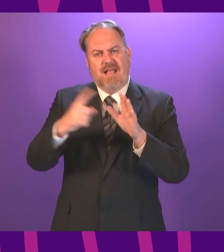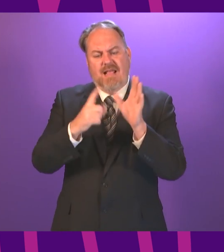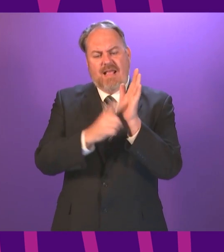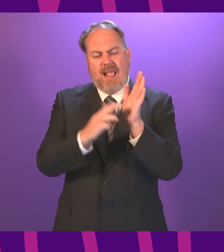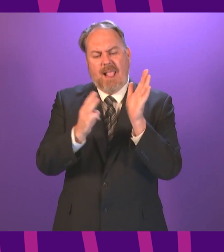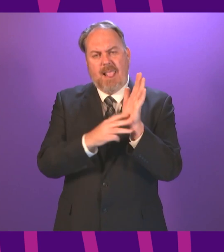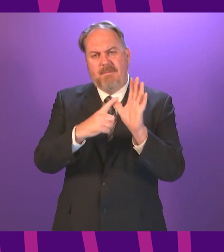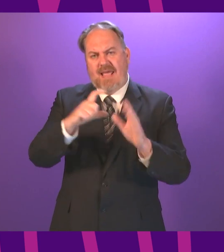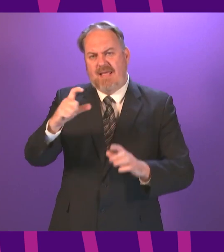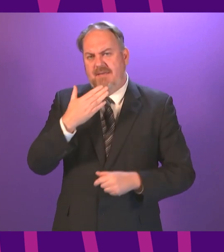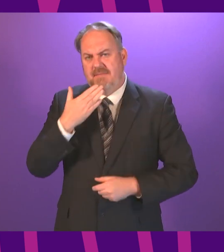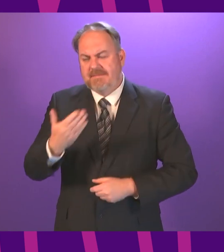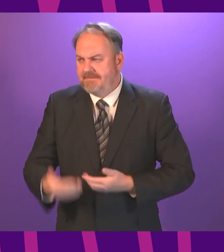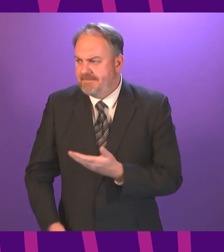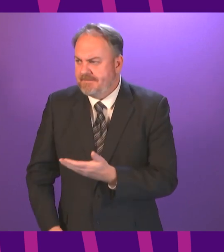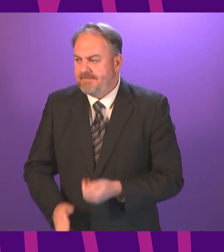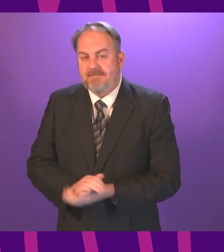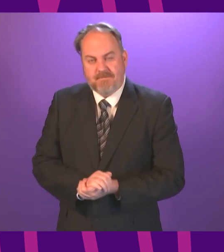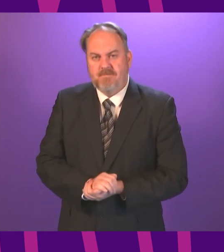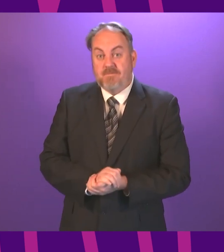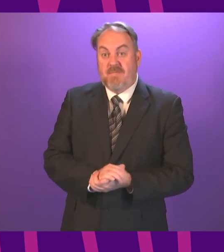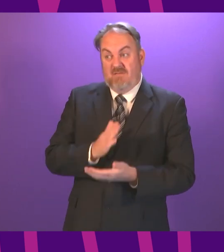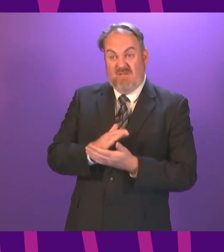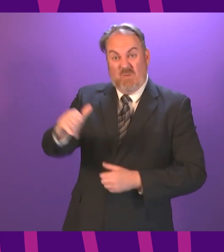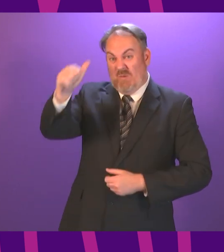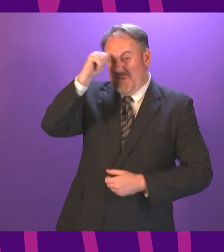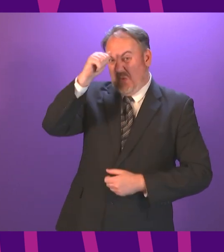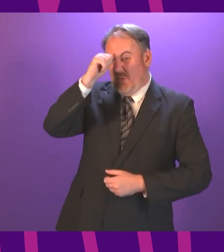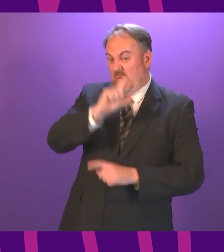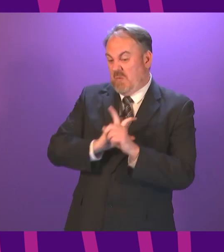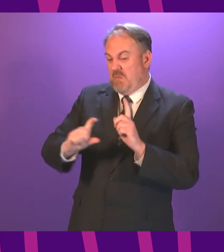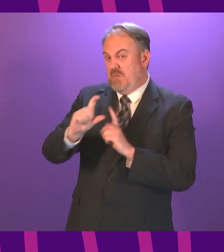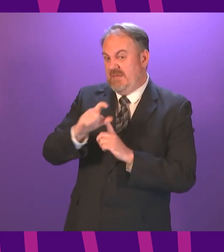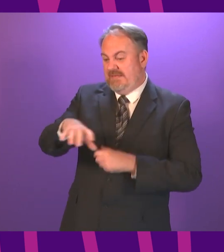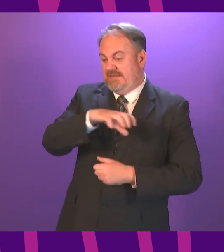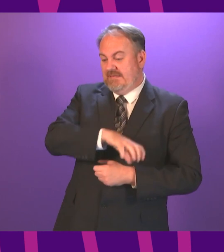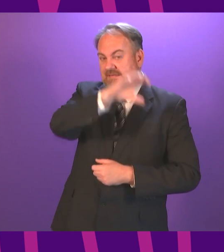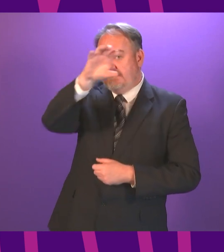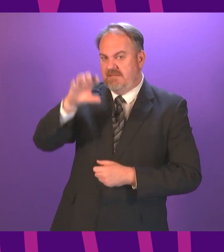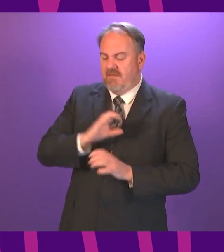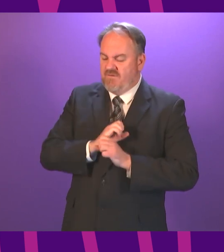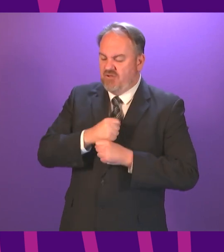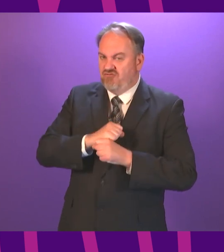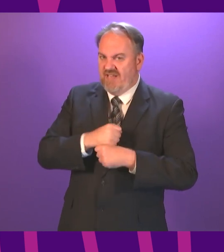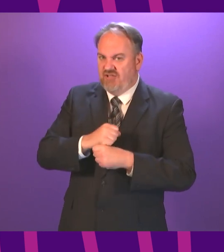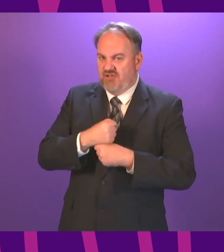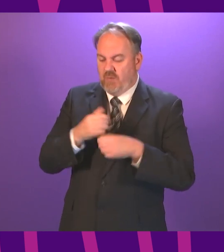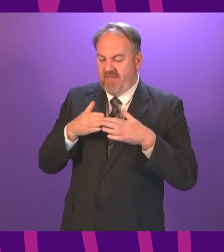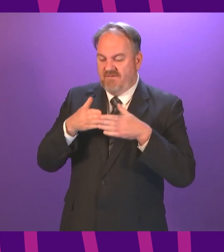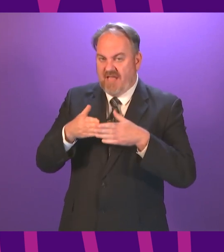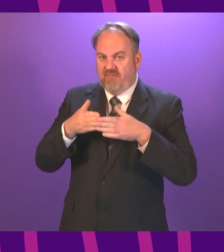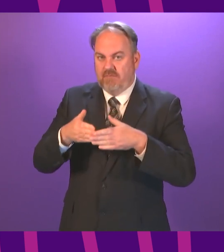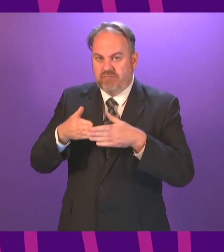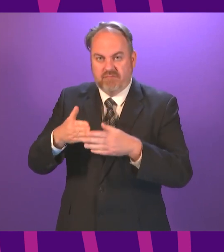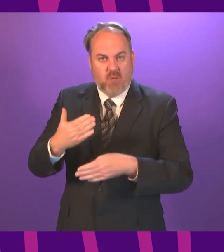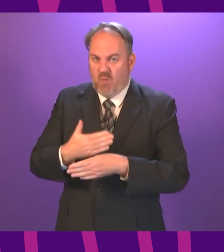Mr Graham Day. Mr Graham Day. We very much recognise the community's frustration at the current disruption and the impact it is having. We done